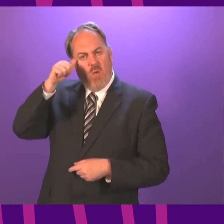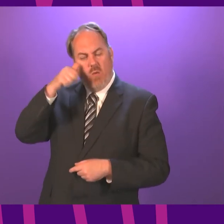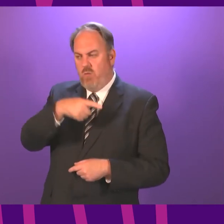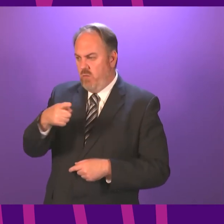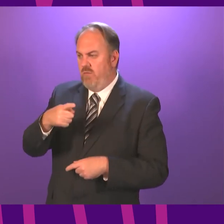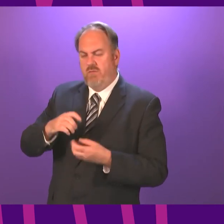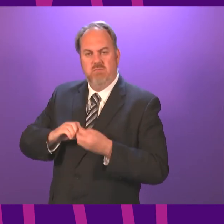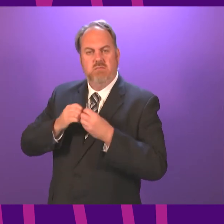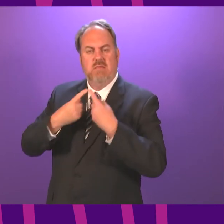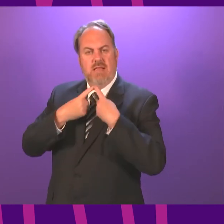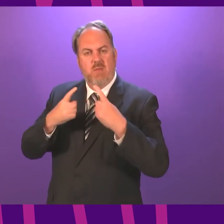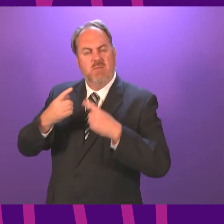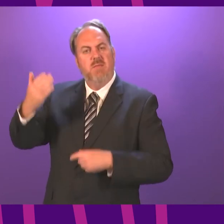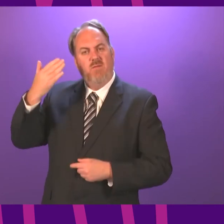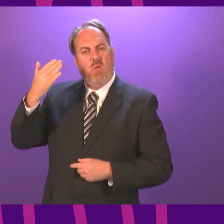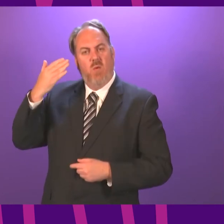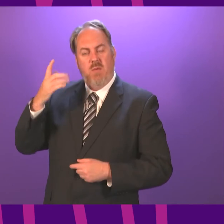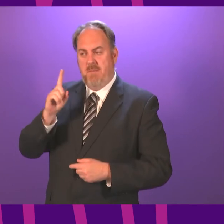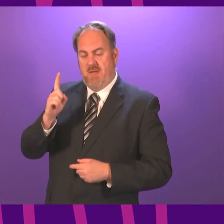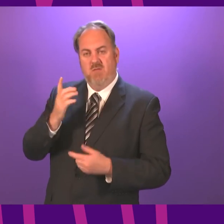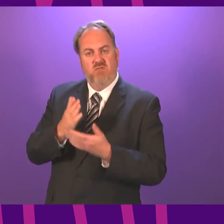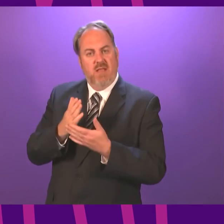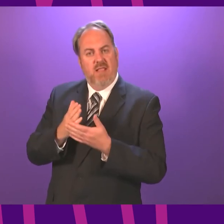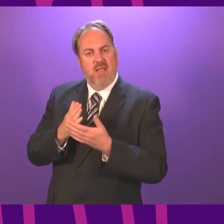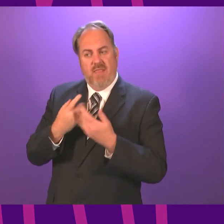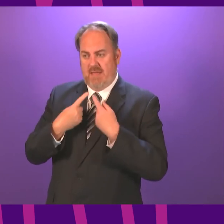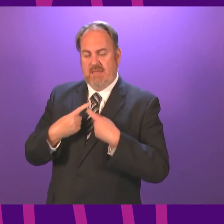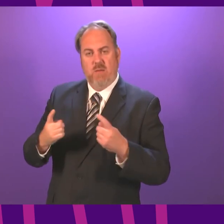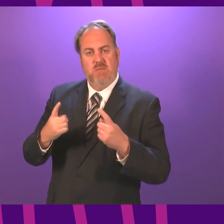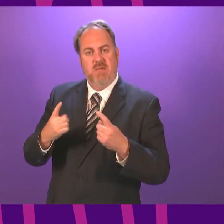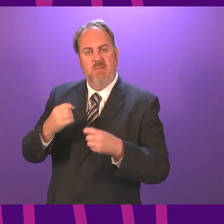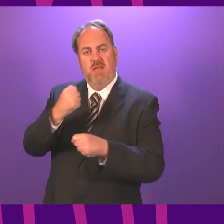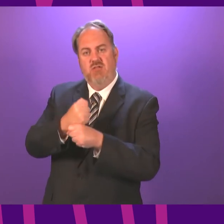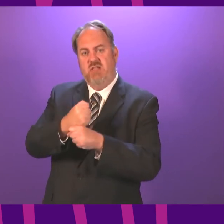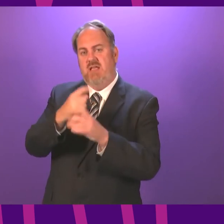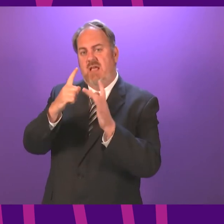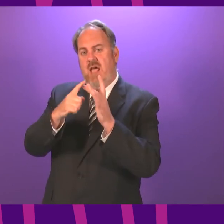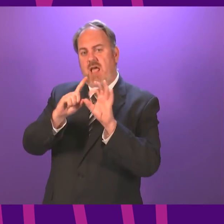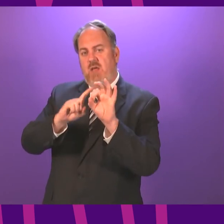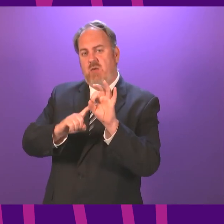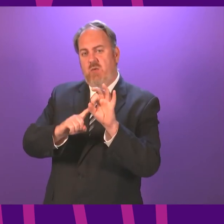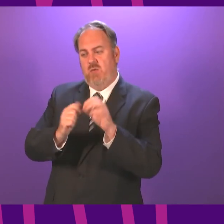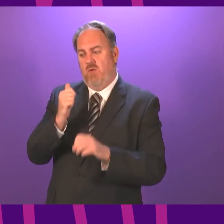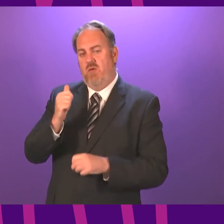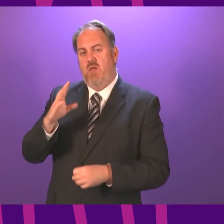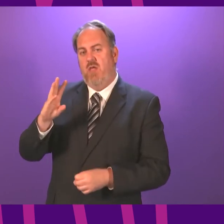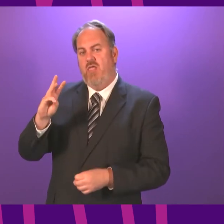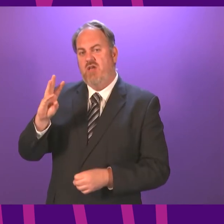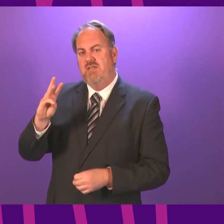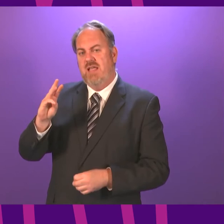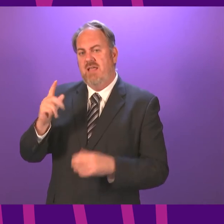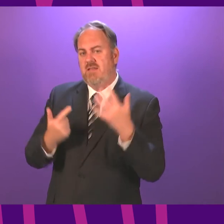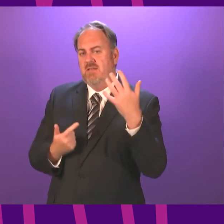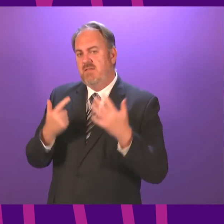announcements. Notably, in this case, the announcement was made by GIQ on Thursday 17 June,